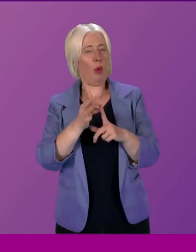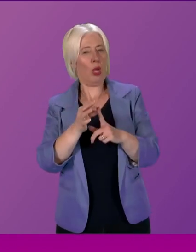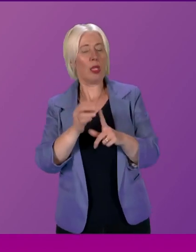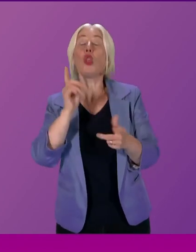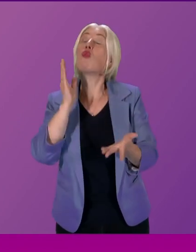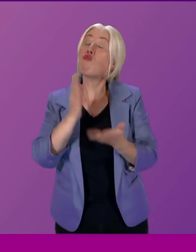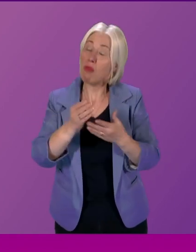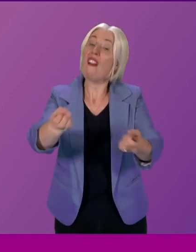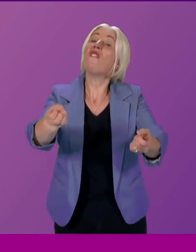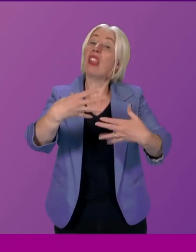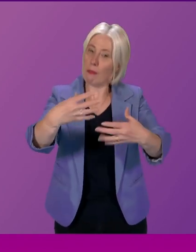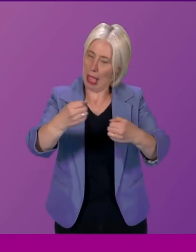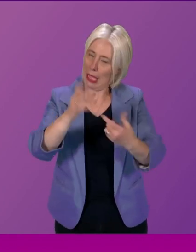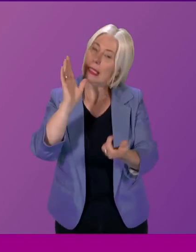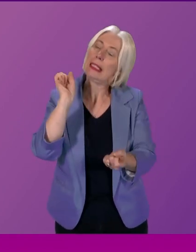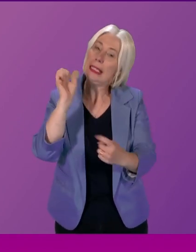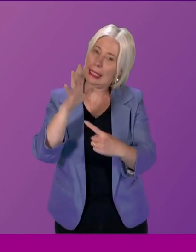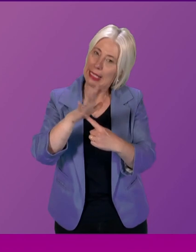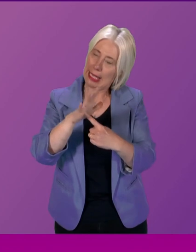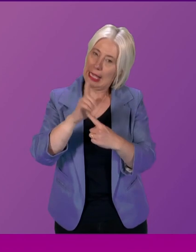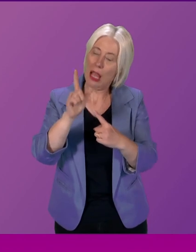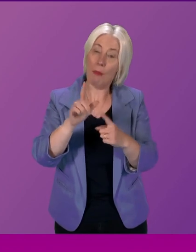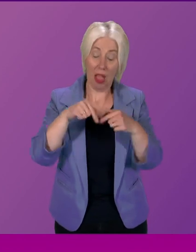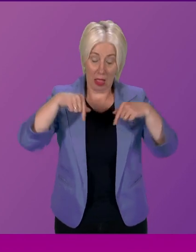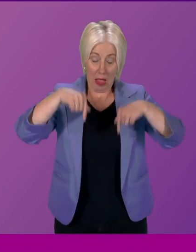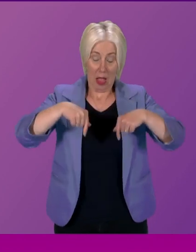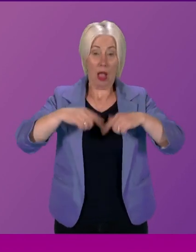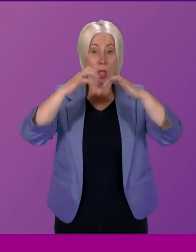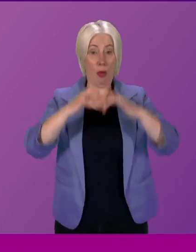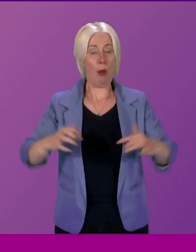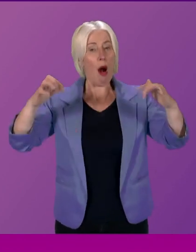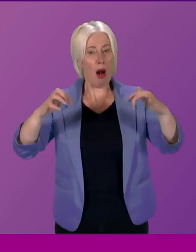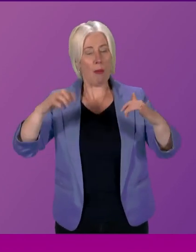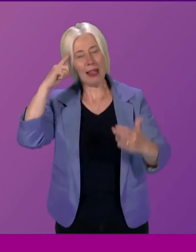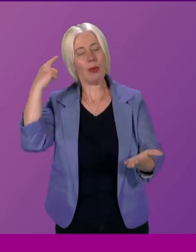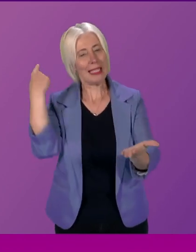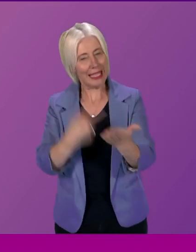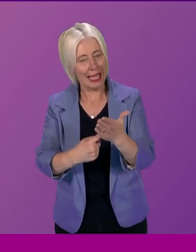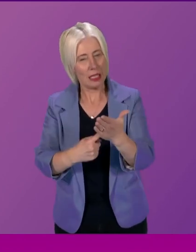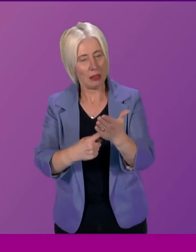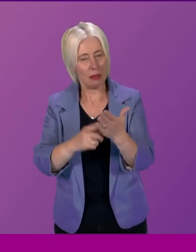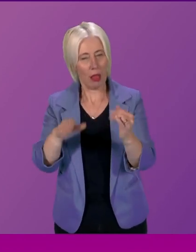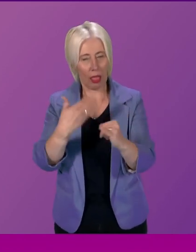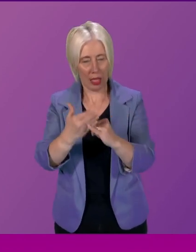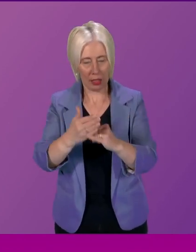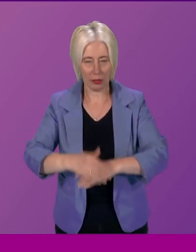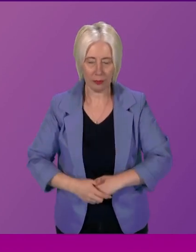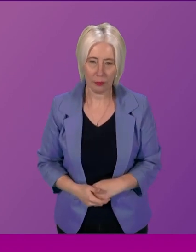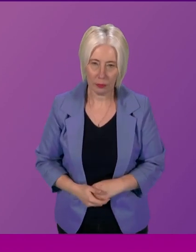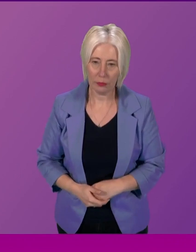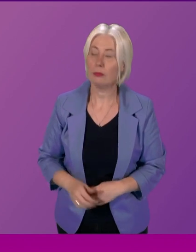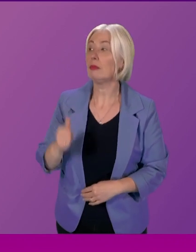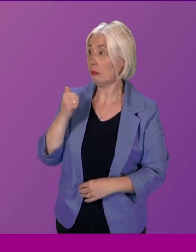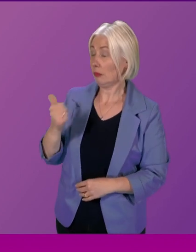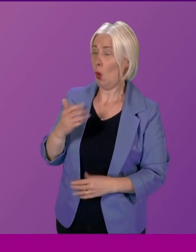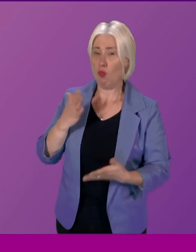but an understanding that it should be the national parliament that ultimately makes its key decision. Liam McArthur. Thank